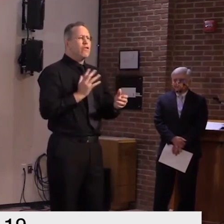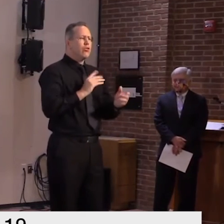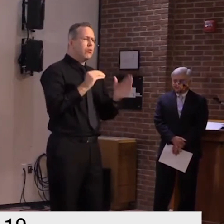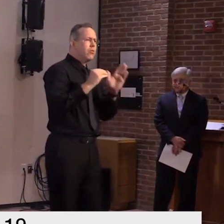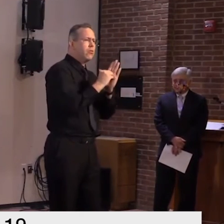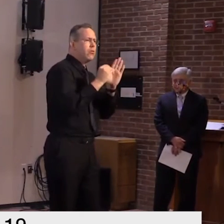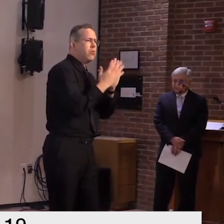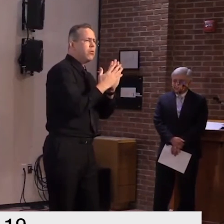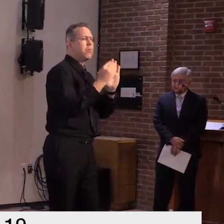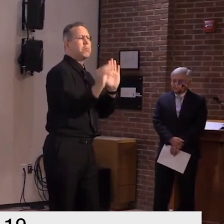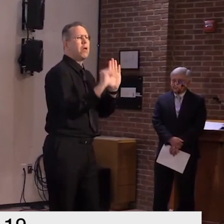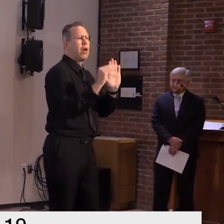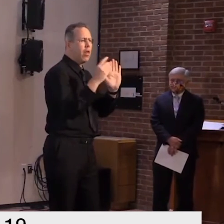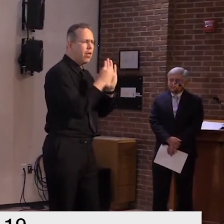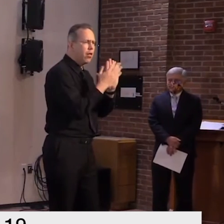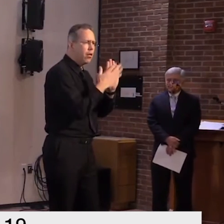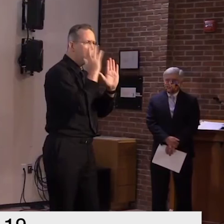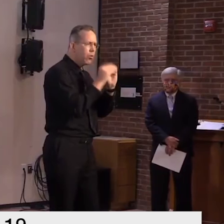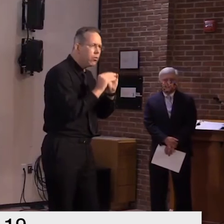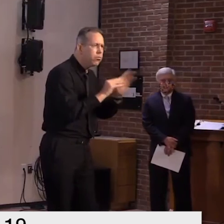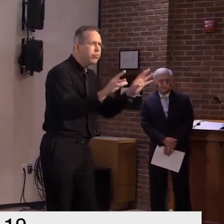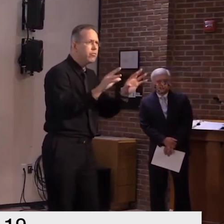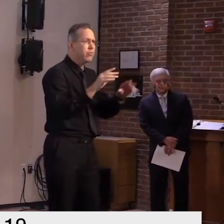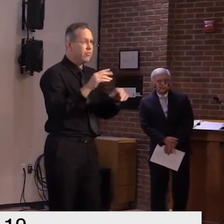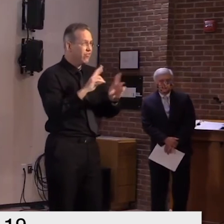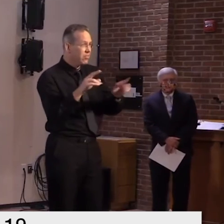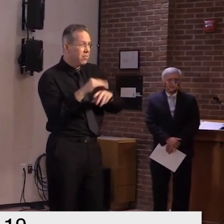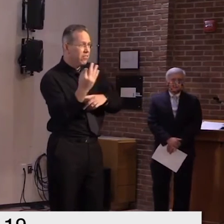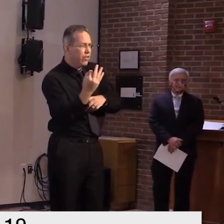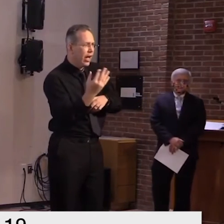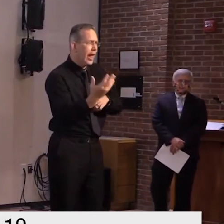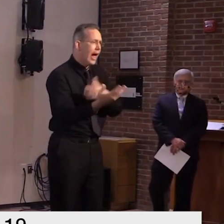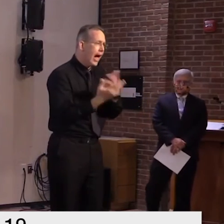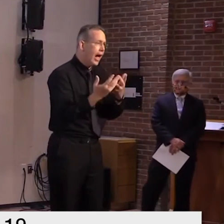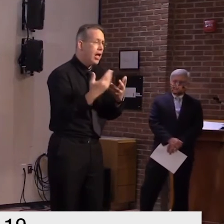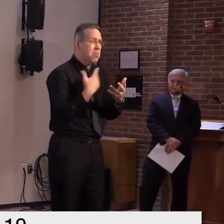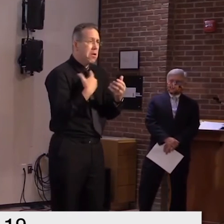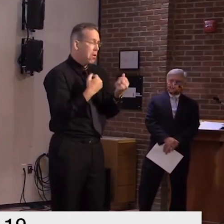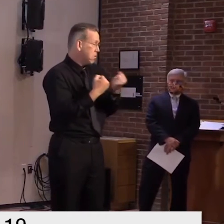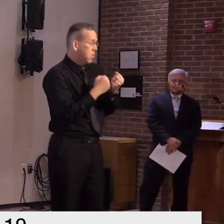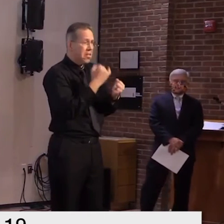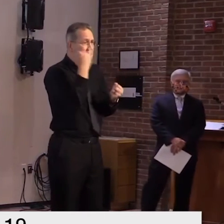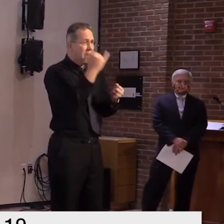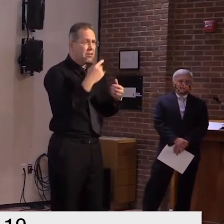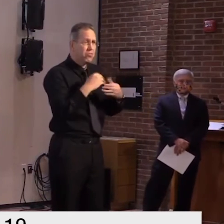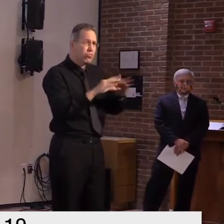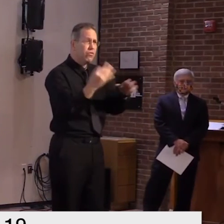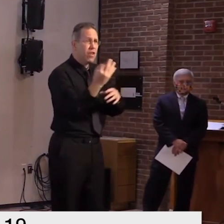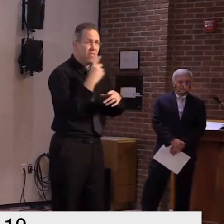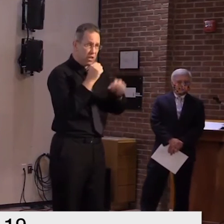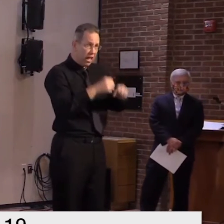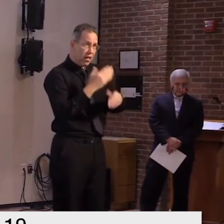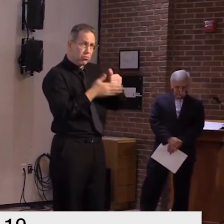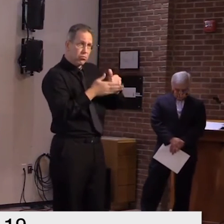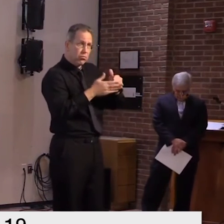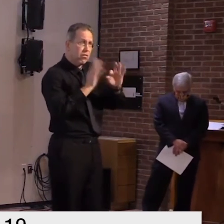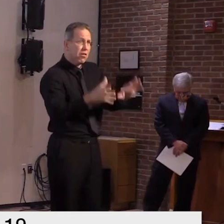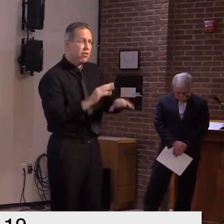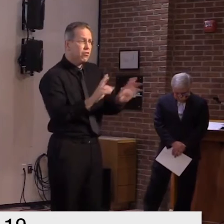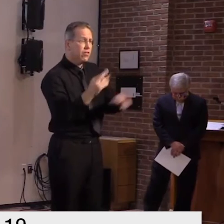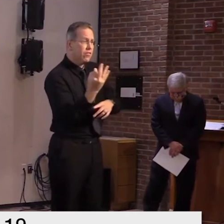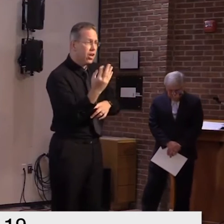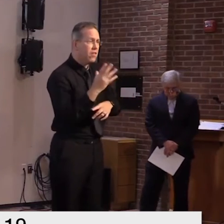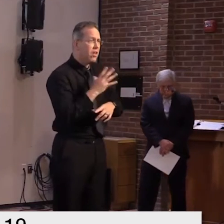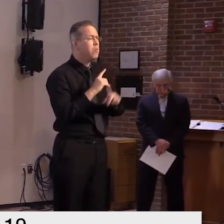and i'm sure they'll attain it if they have that goal i will be able to do that but i was uh just trying to be on the safe side uh and